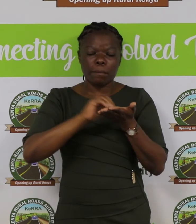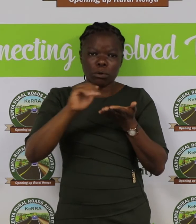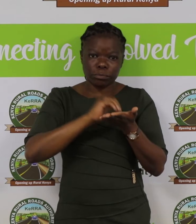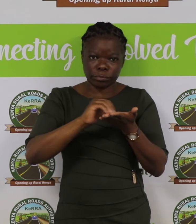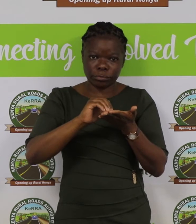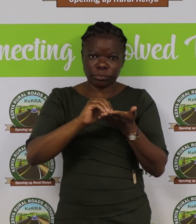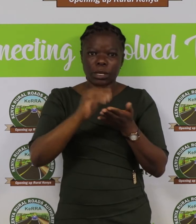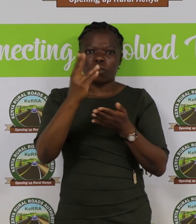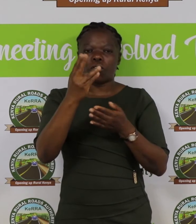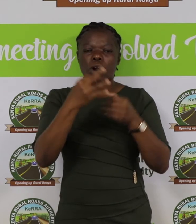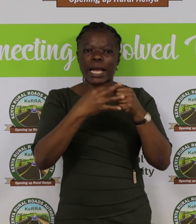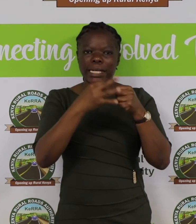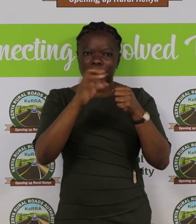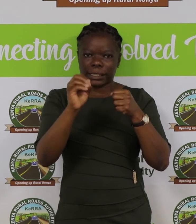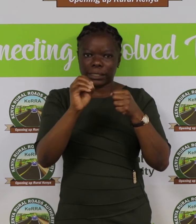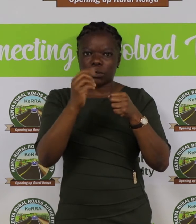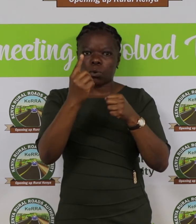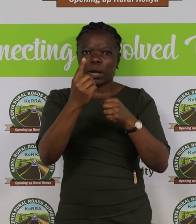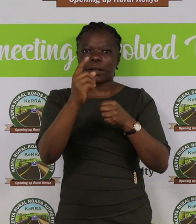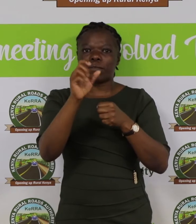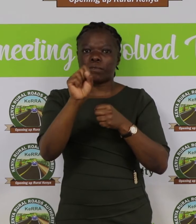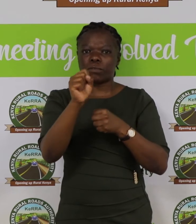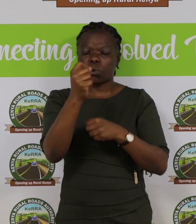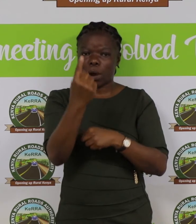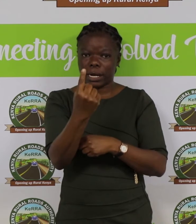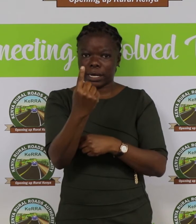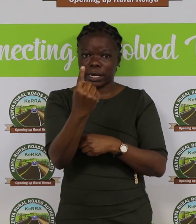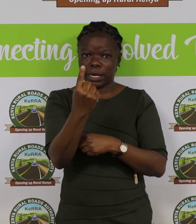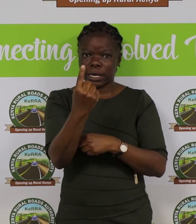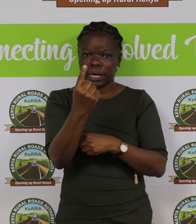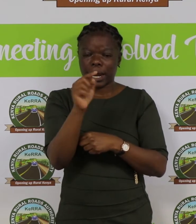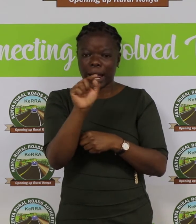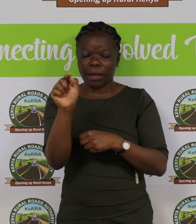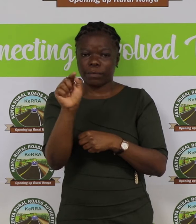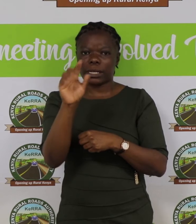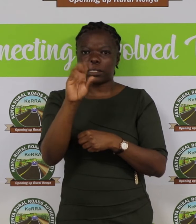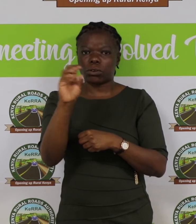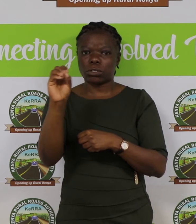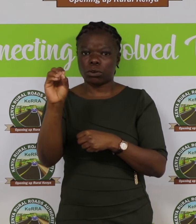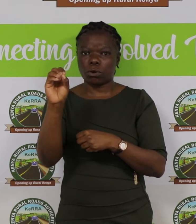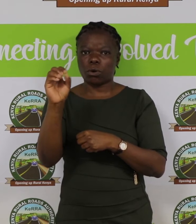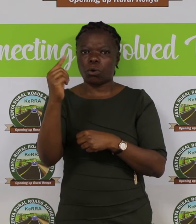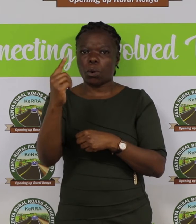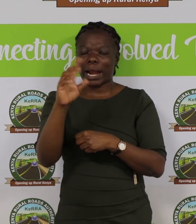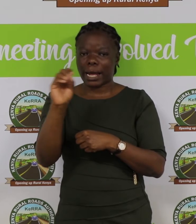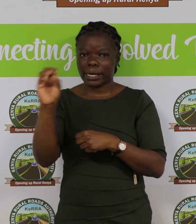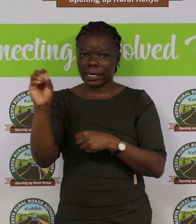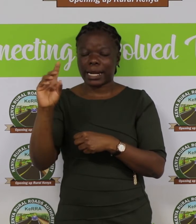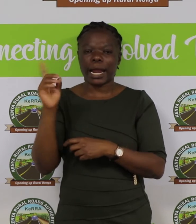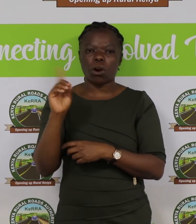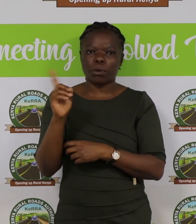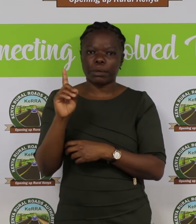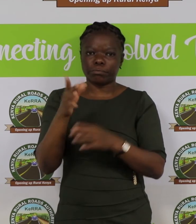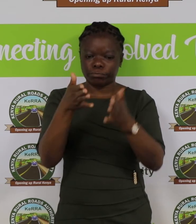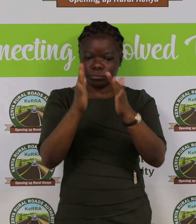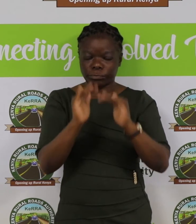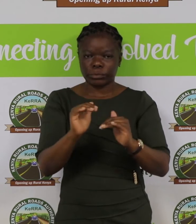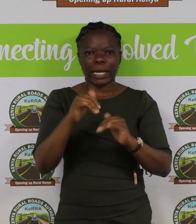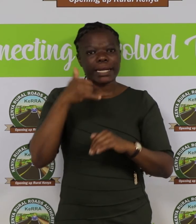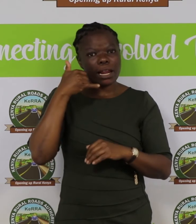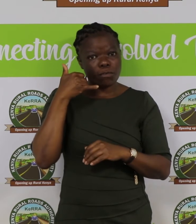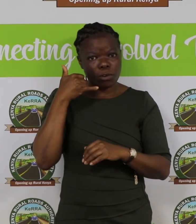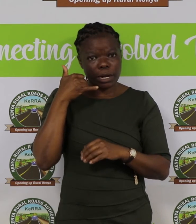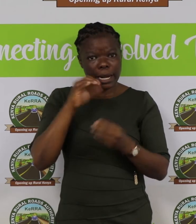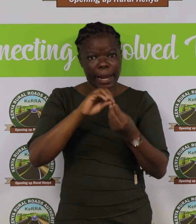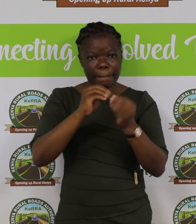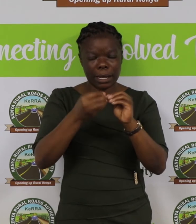480-151-00100. Telephone